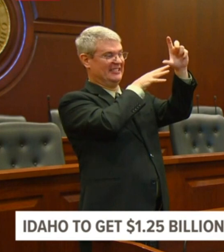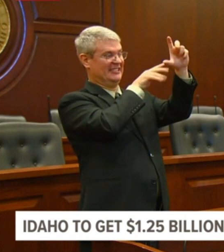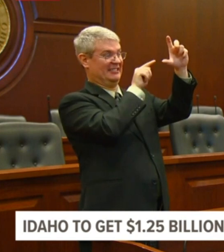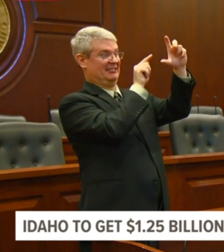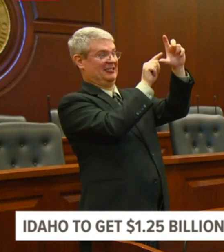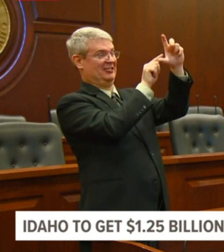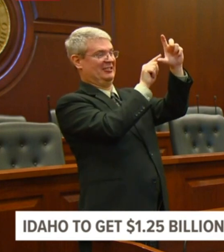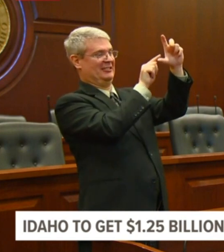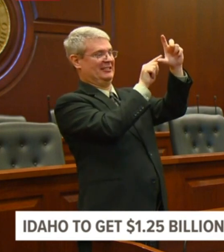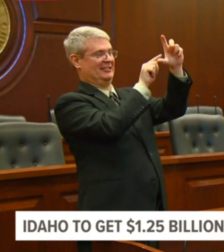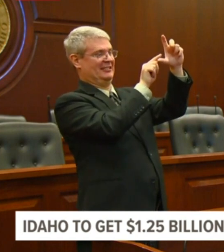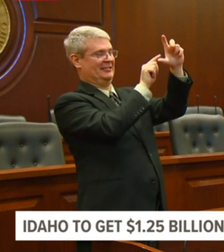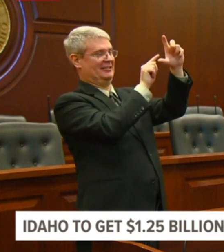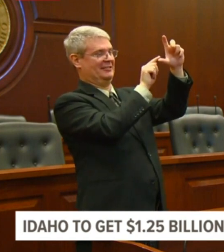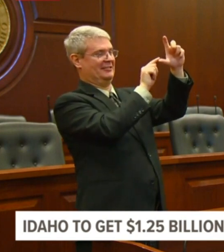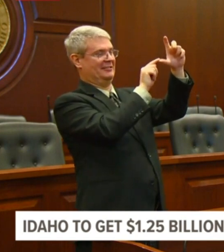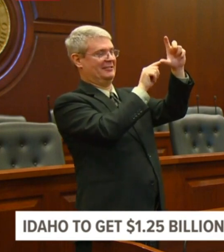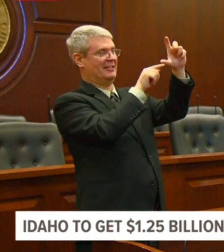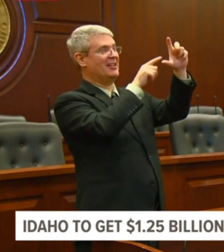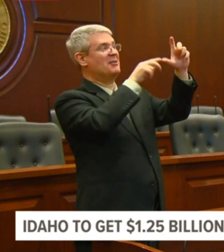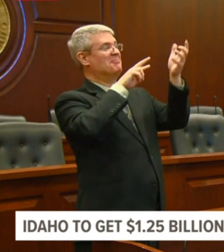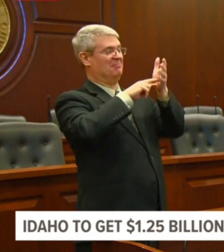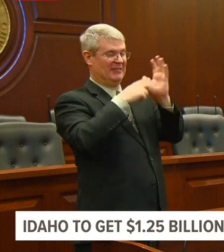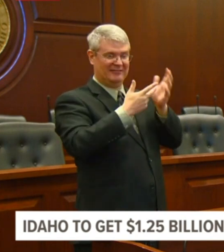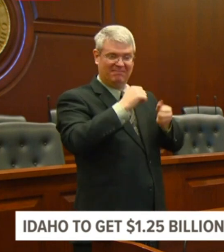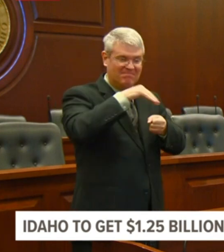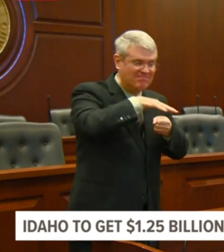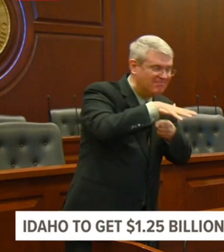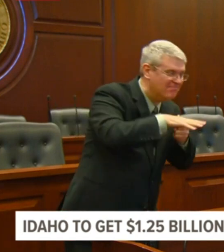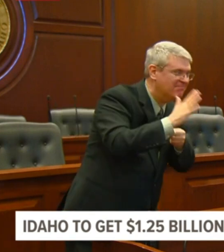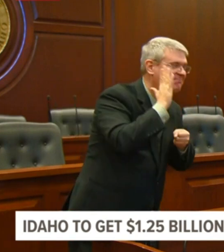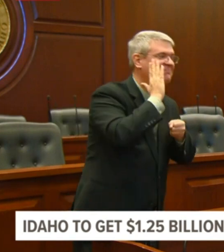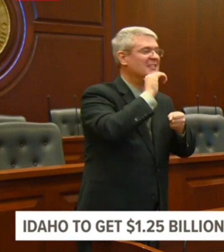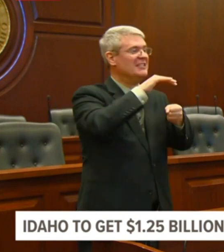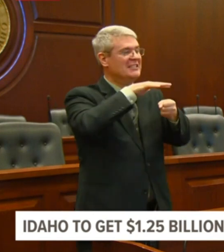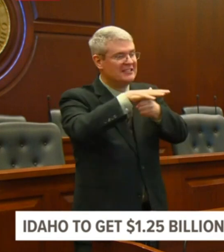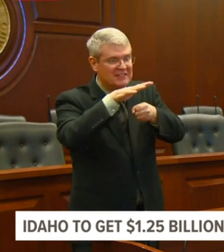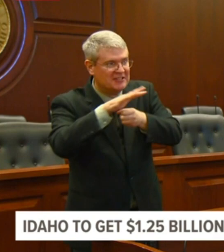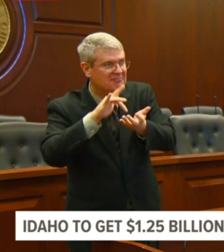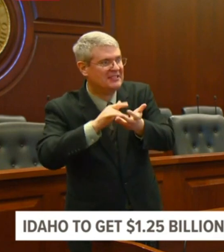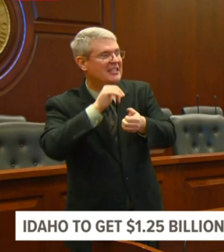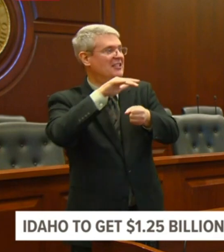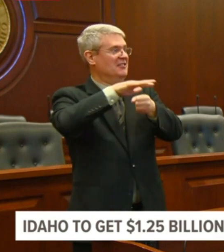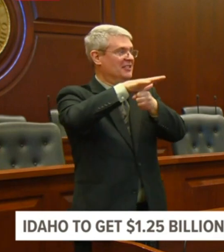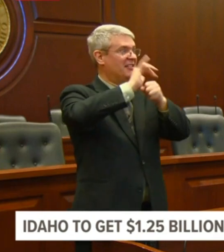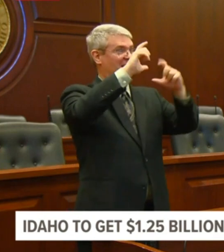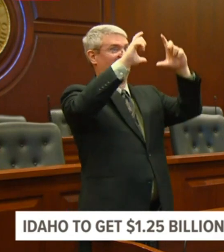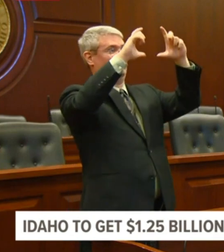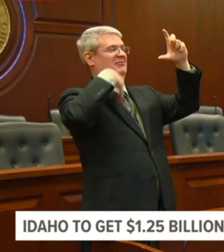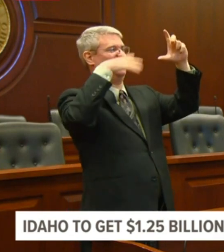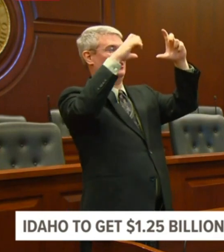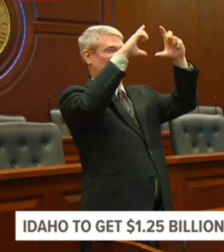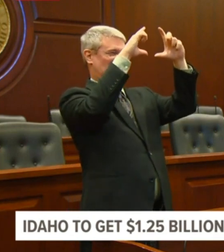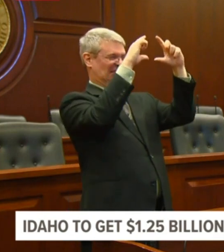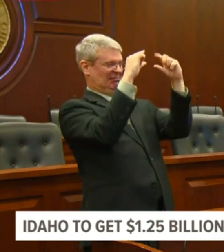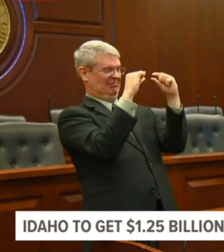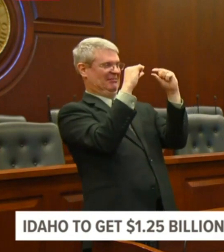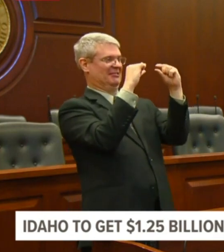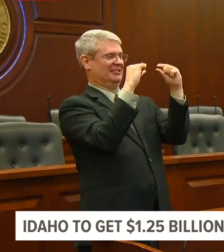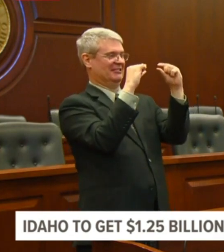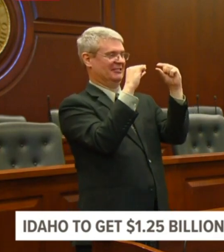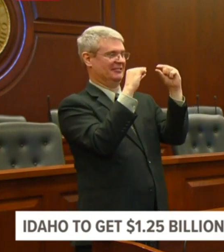healthcare system. And every one of these actions is to help that. So with that, Jeremy, do you want to tell us about the Small Business Administration?